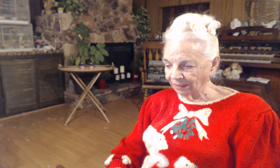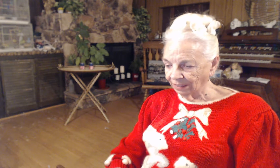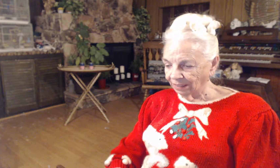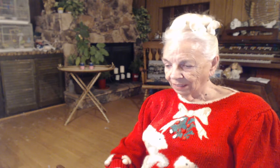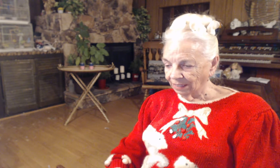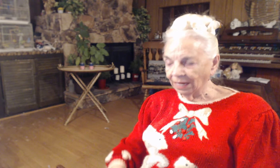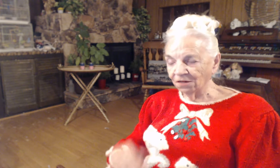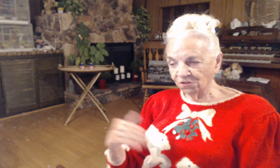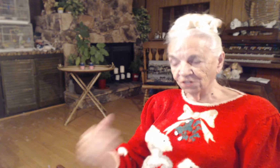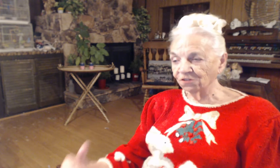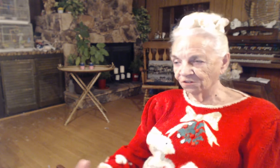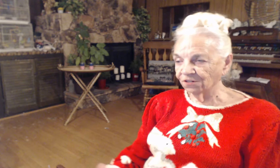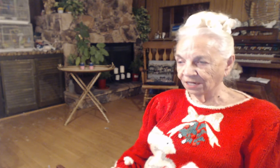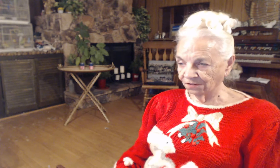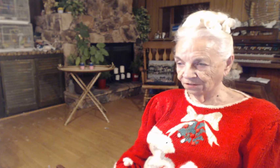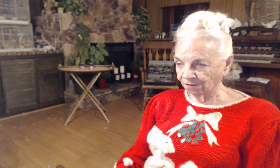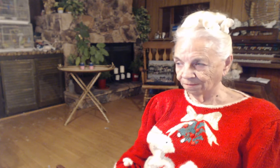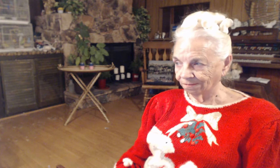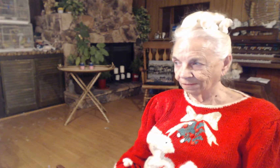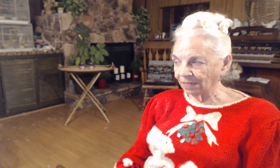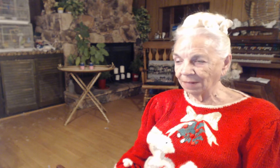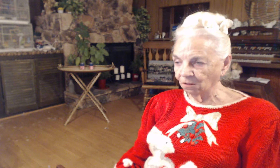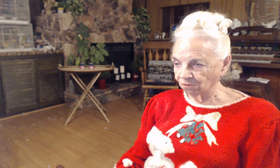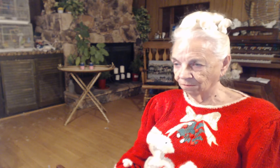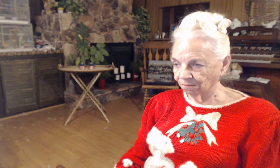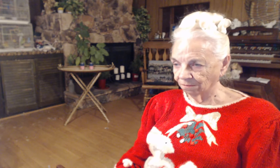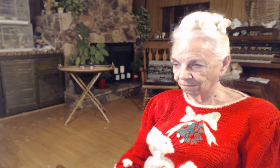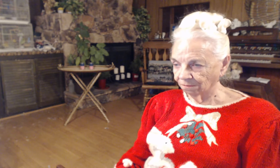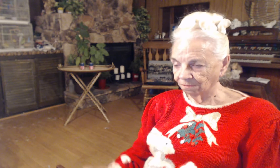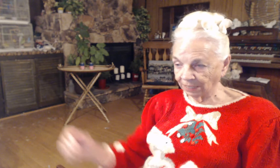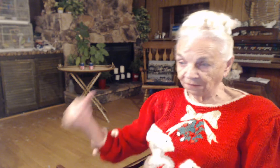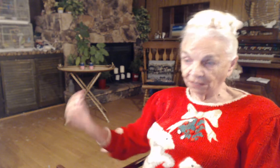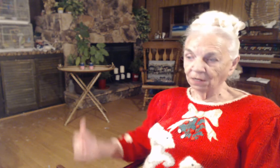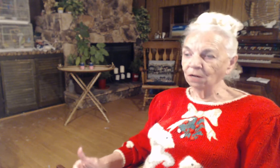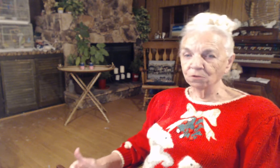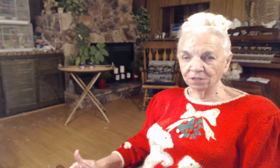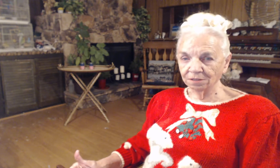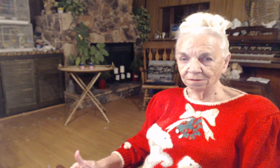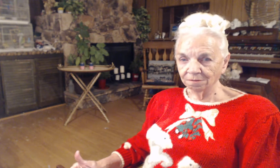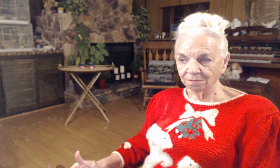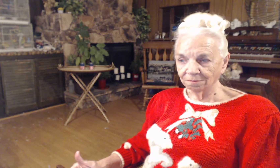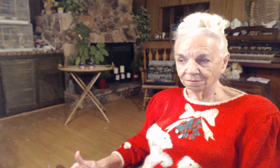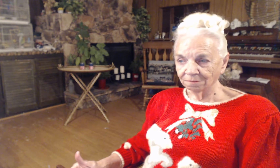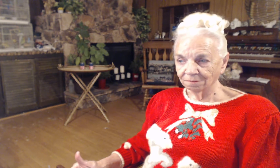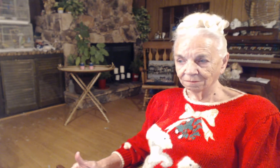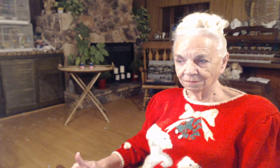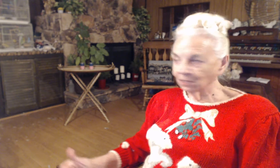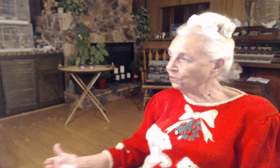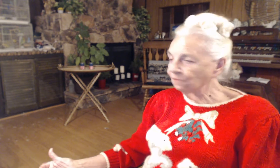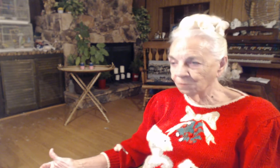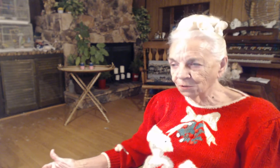And Jesus says. Come out. And they're out. They're a different person.